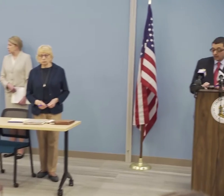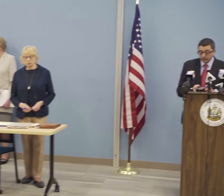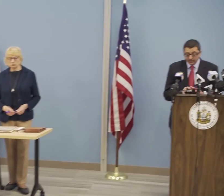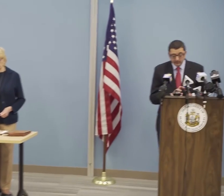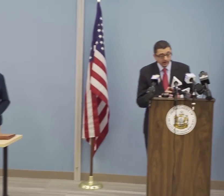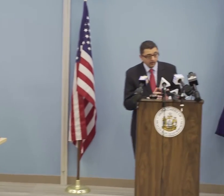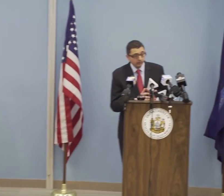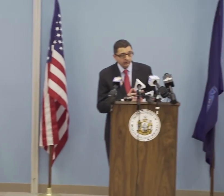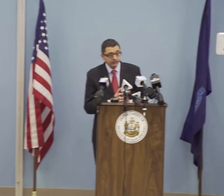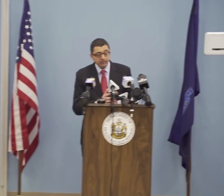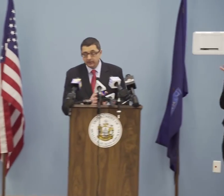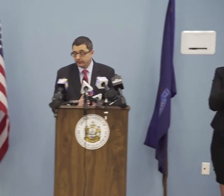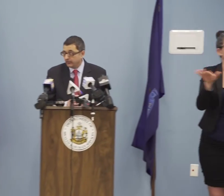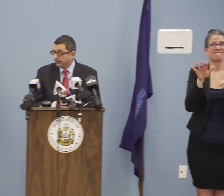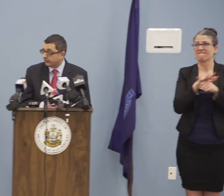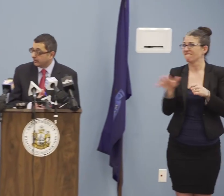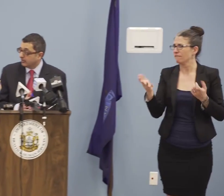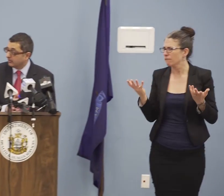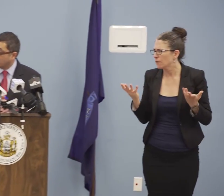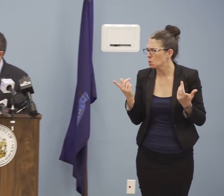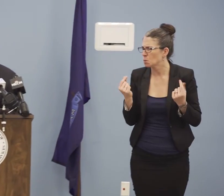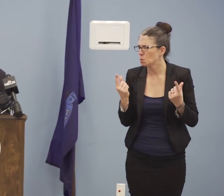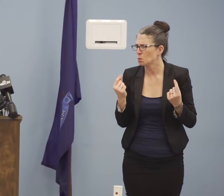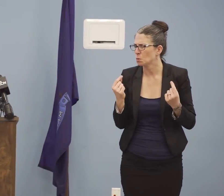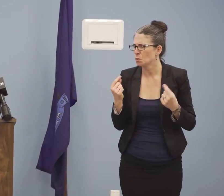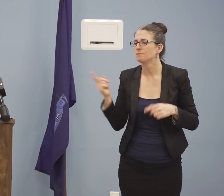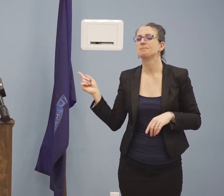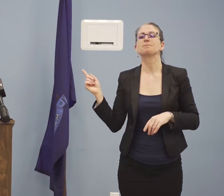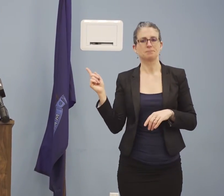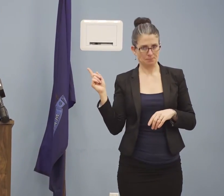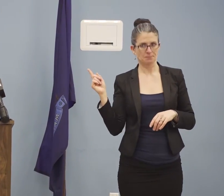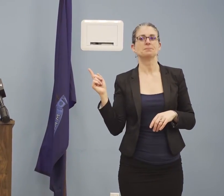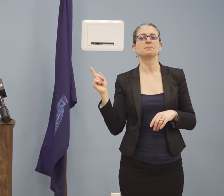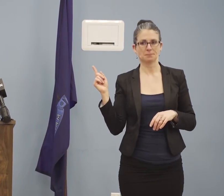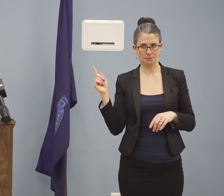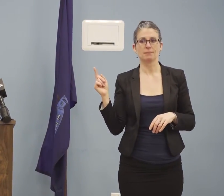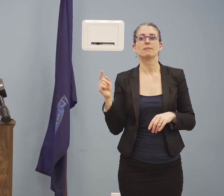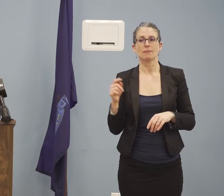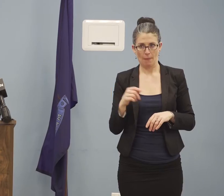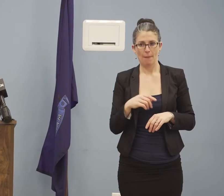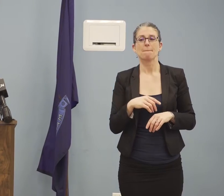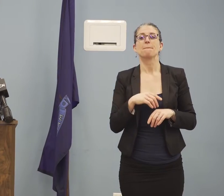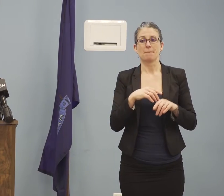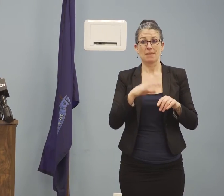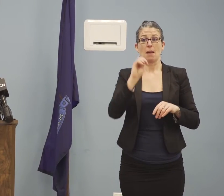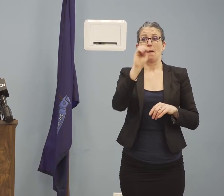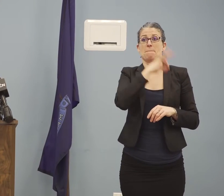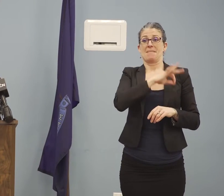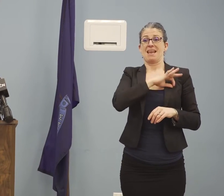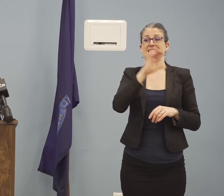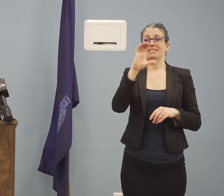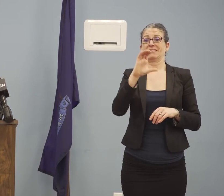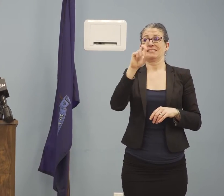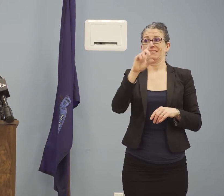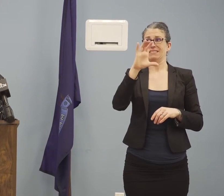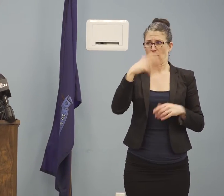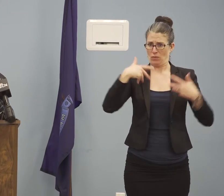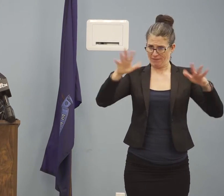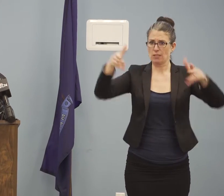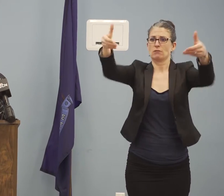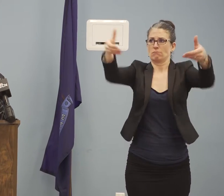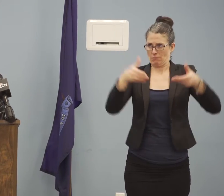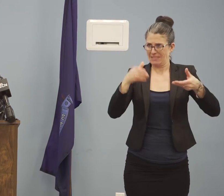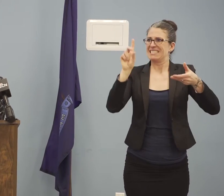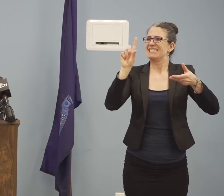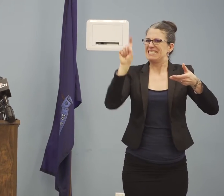Right now, the Maine CDC has one testing kit that we previously have talked about as well as a second kit.